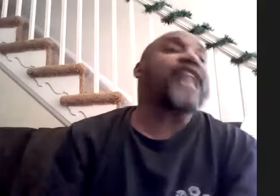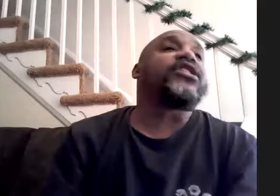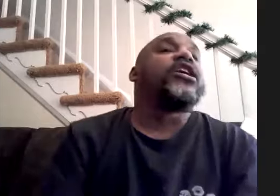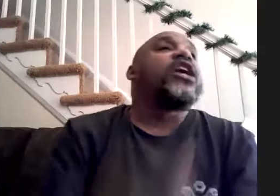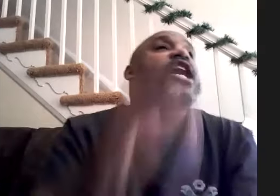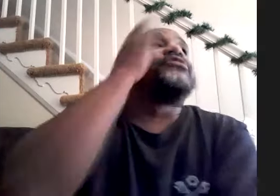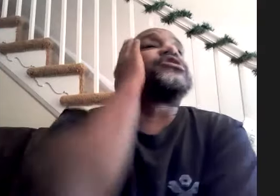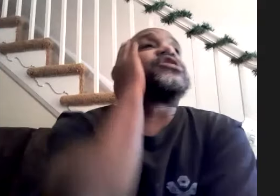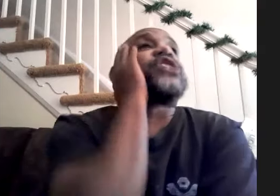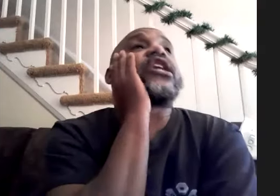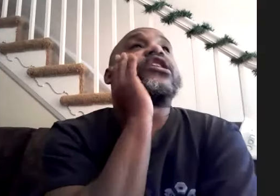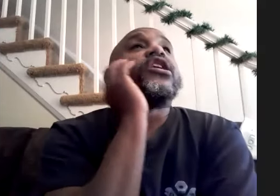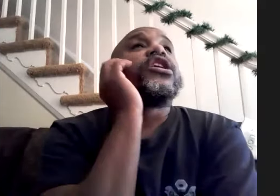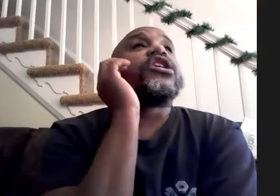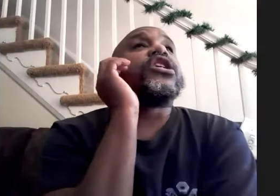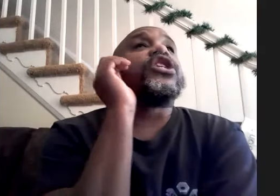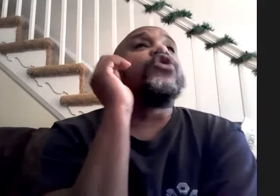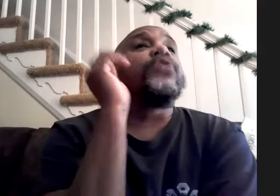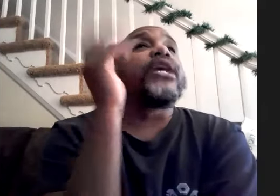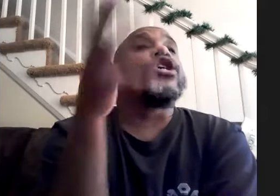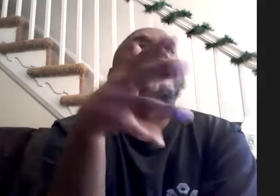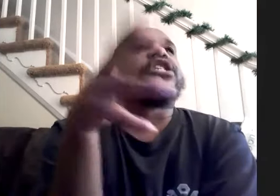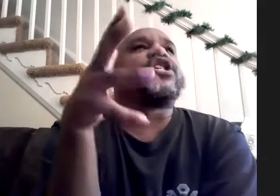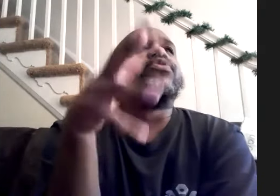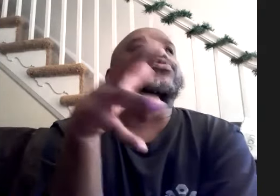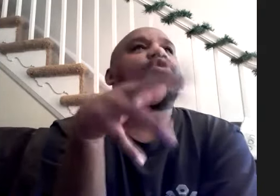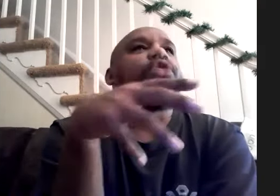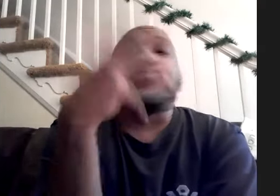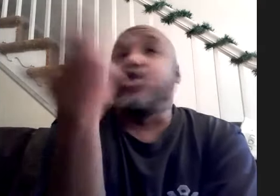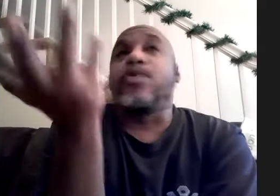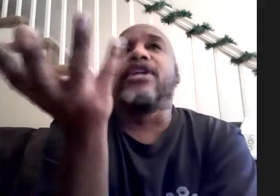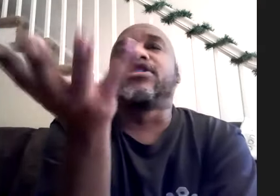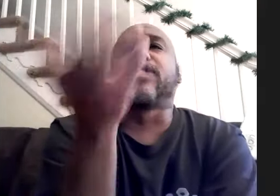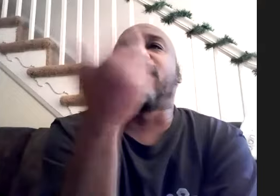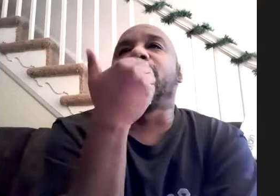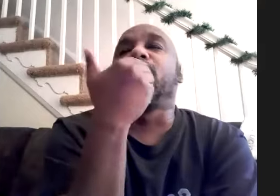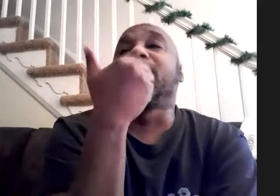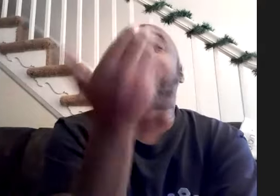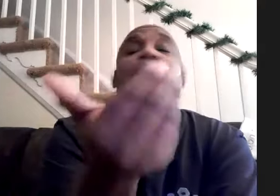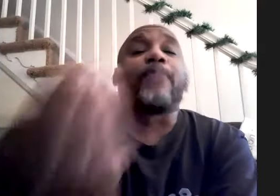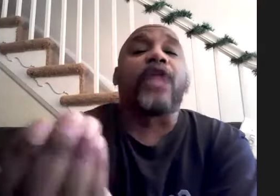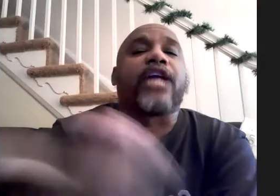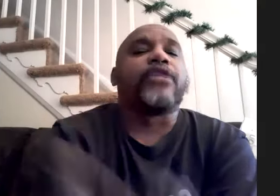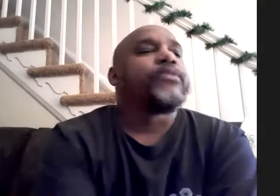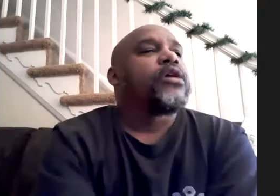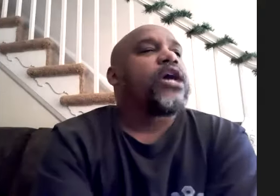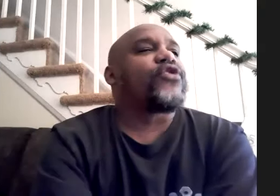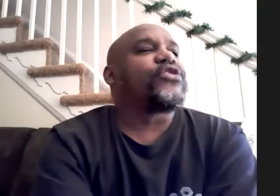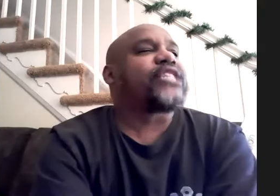and it's just like you get you know i said you you only you he used to say to me you only get better by playing and of course that